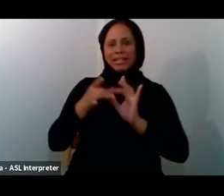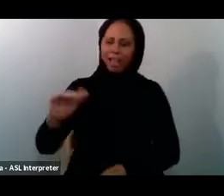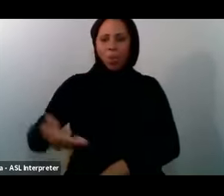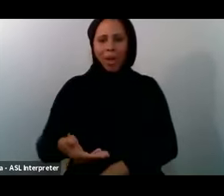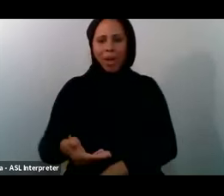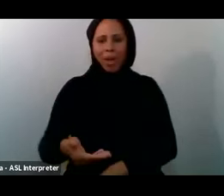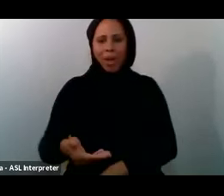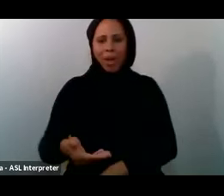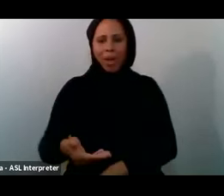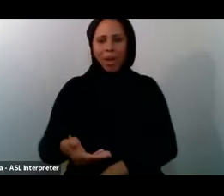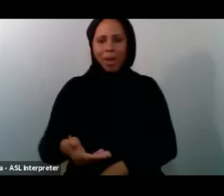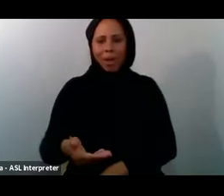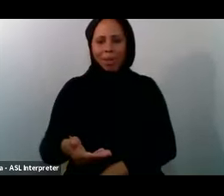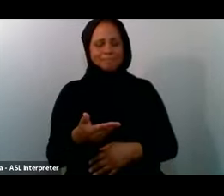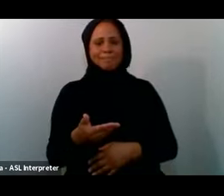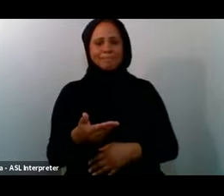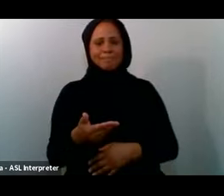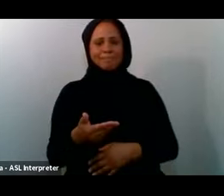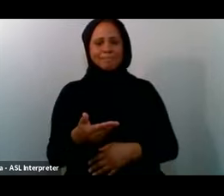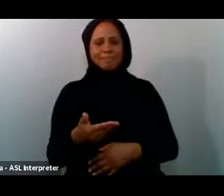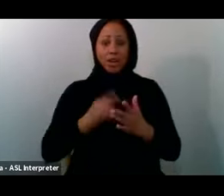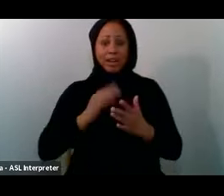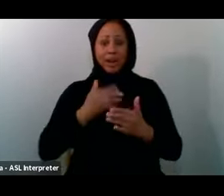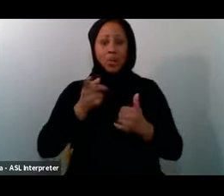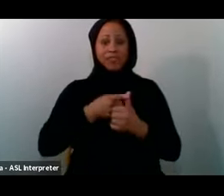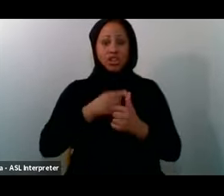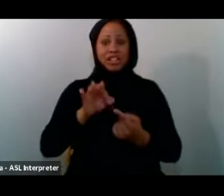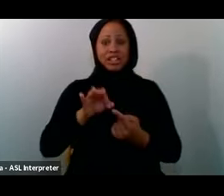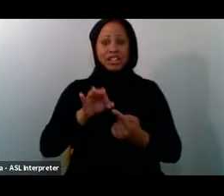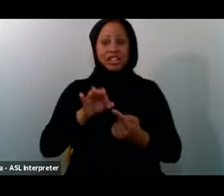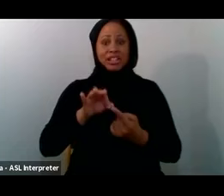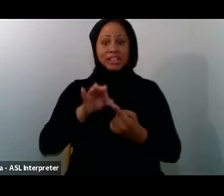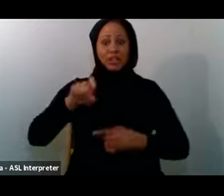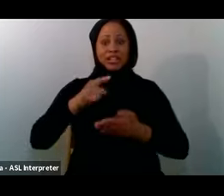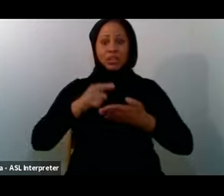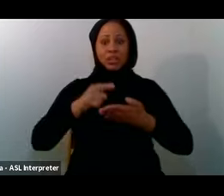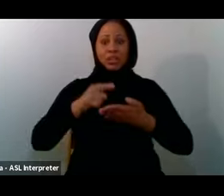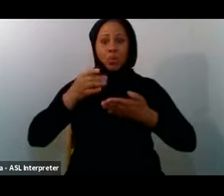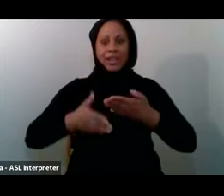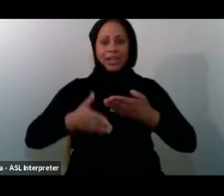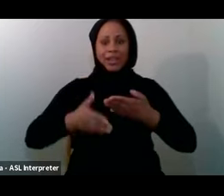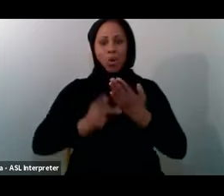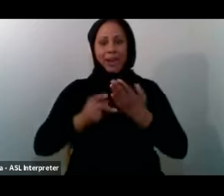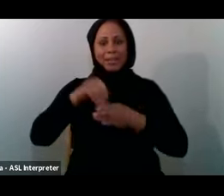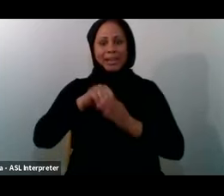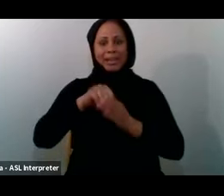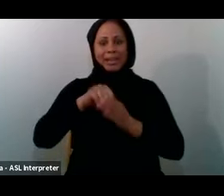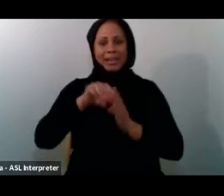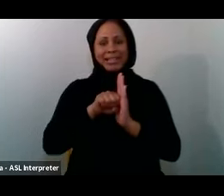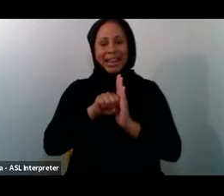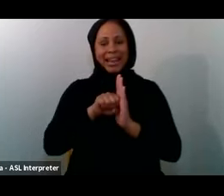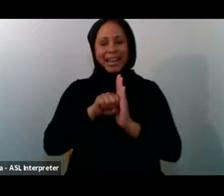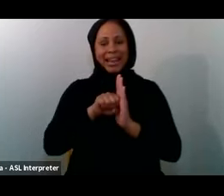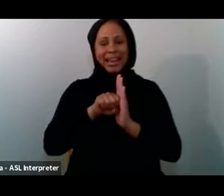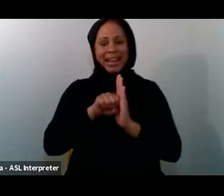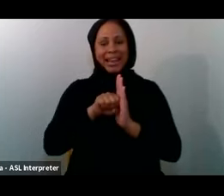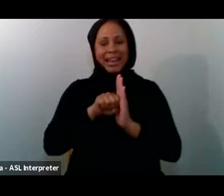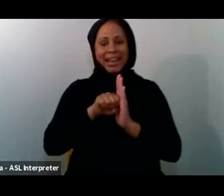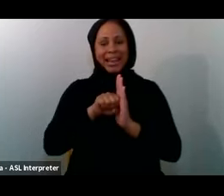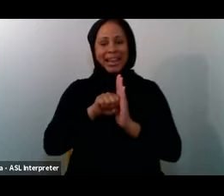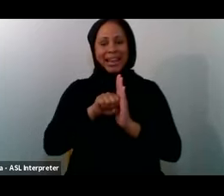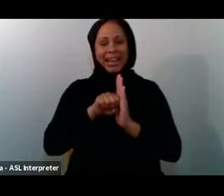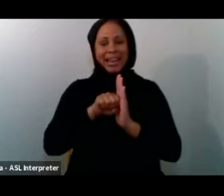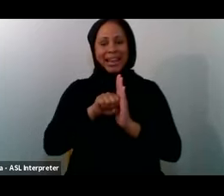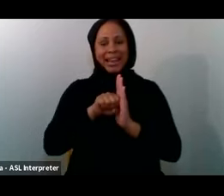Special Needs Weekend Program In the State of Wisconsin And in Milwaukee And this Is something That we Feel of